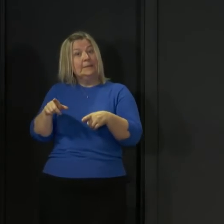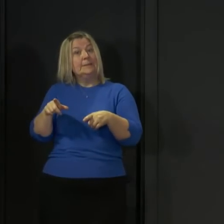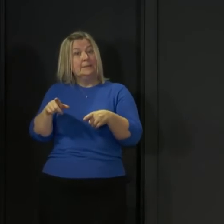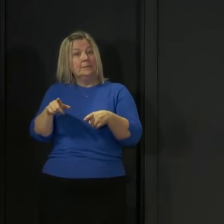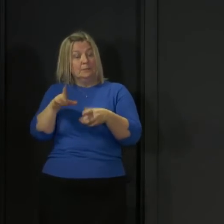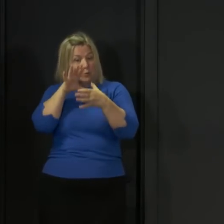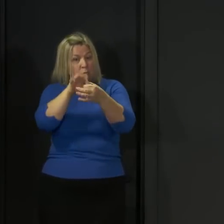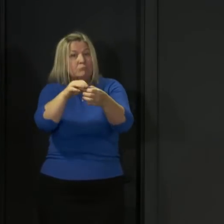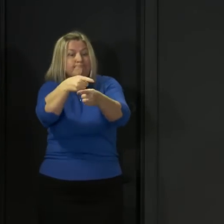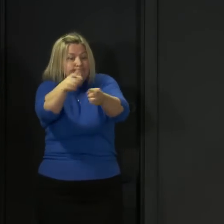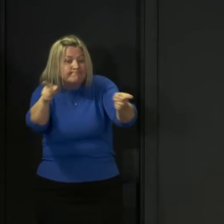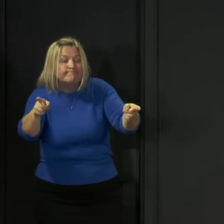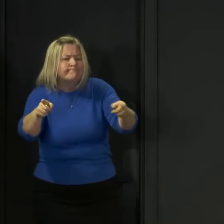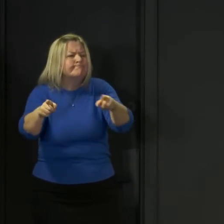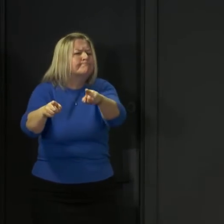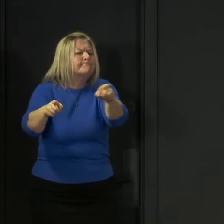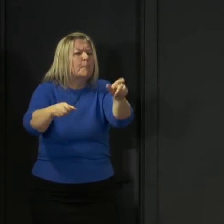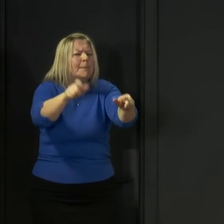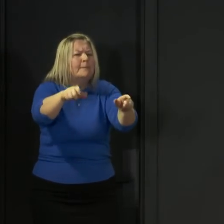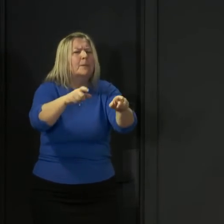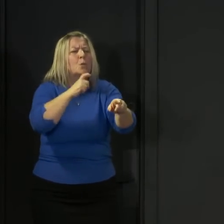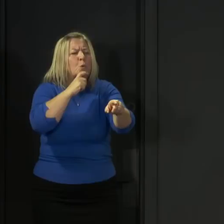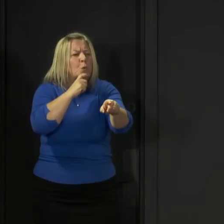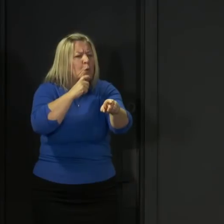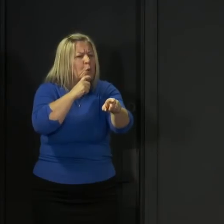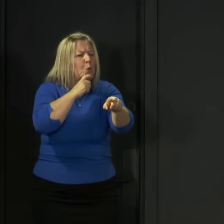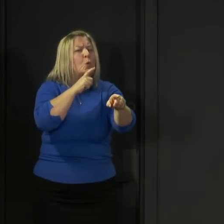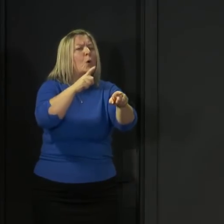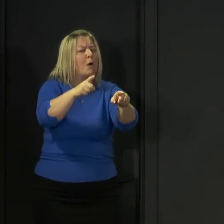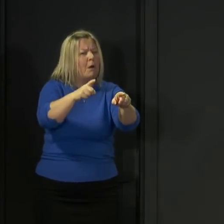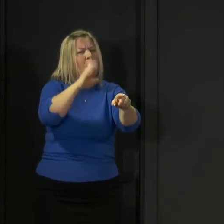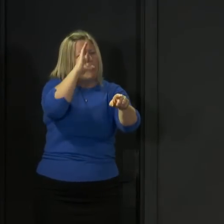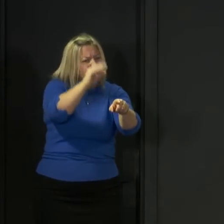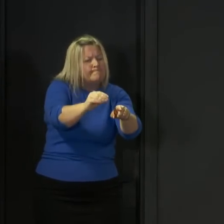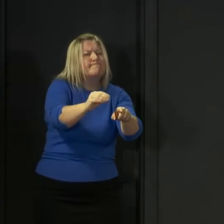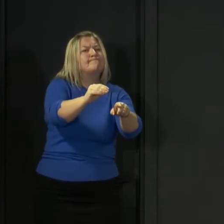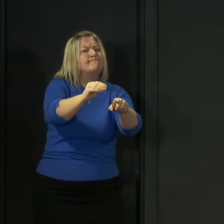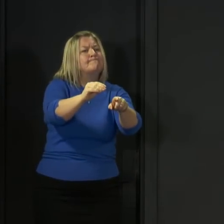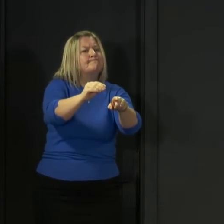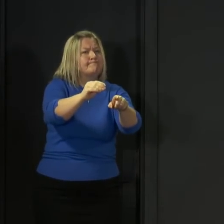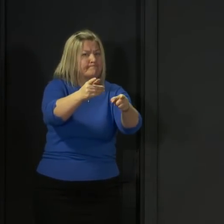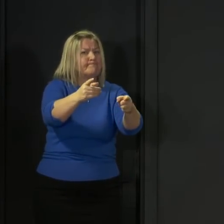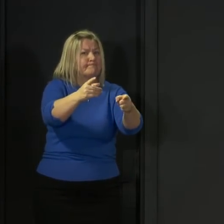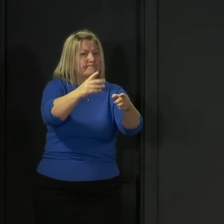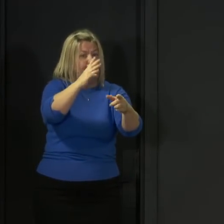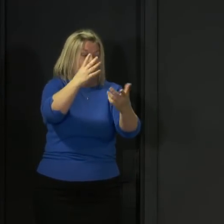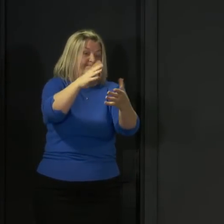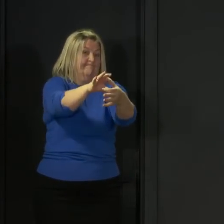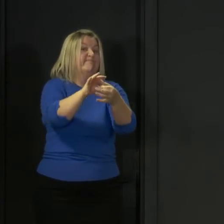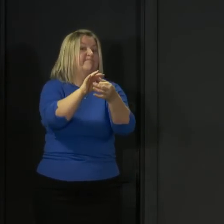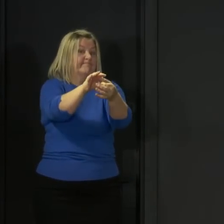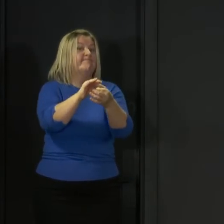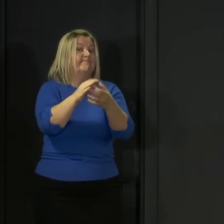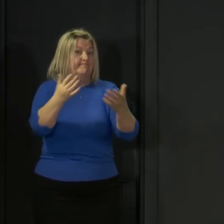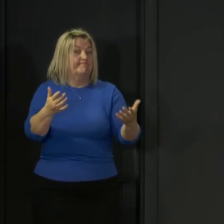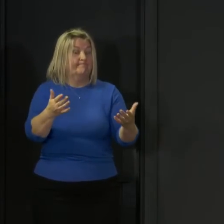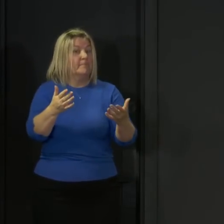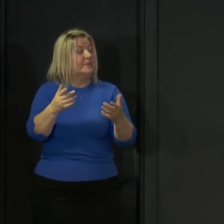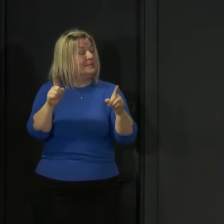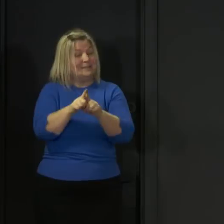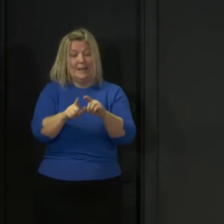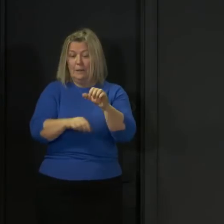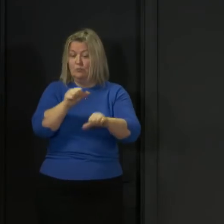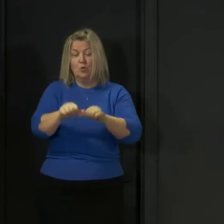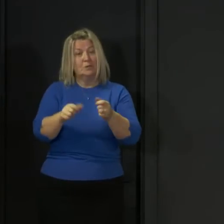they appropriately follow up contacts. Now, that process was gone through in that case, as it would be in any other